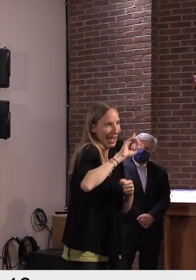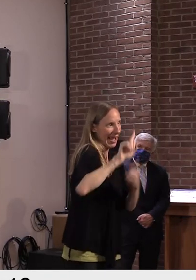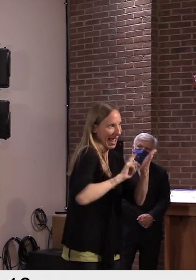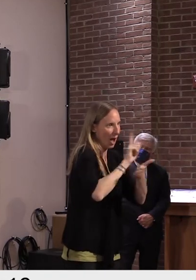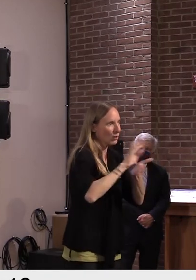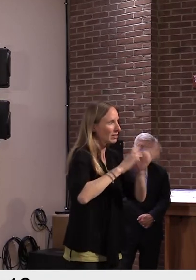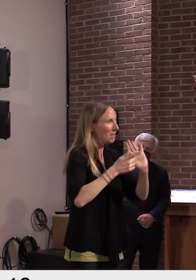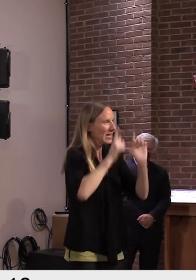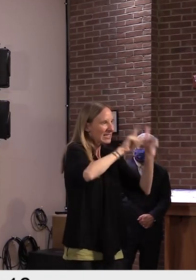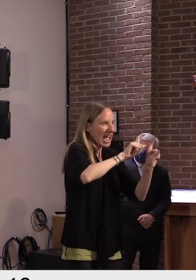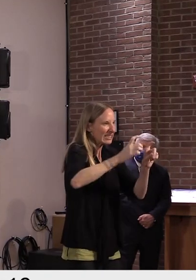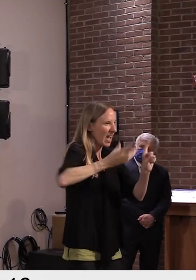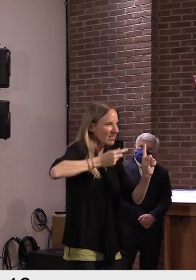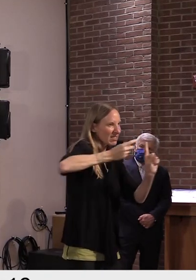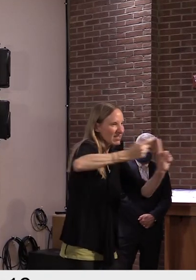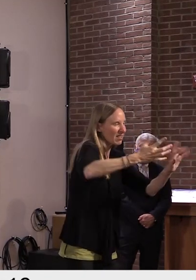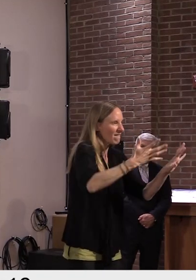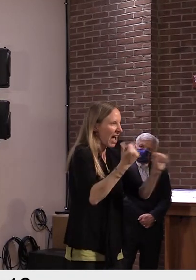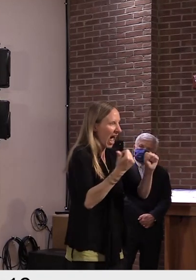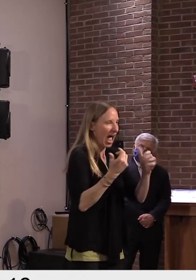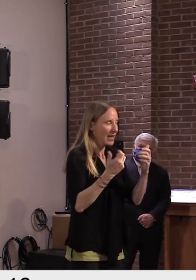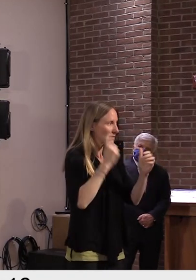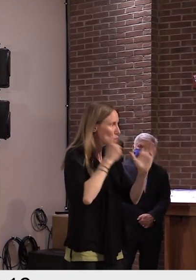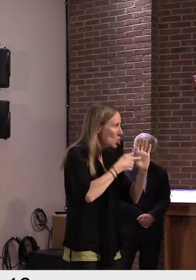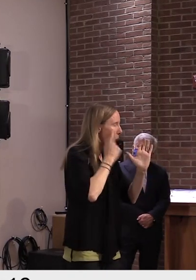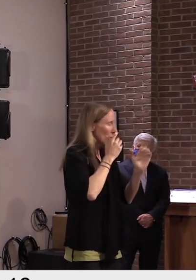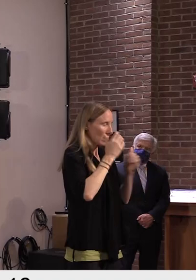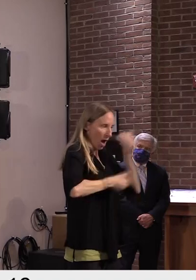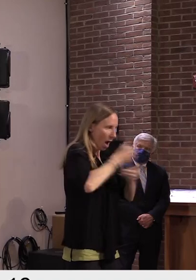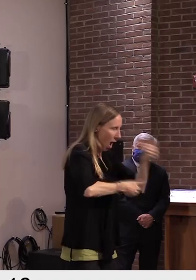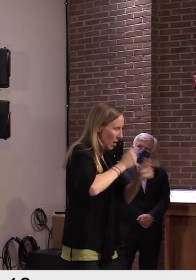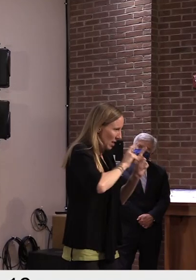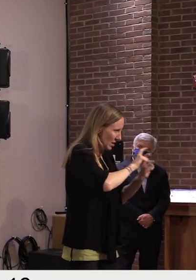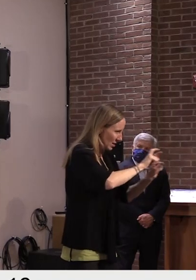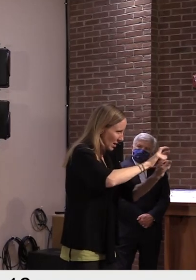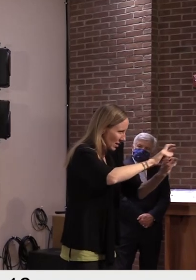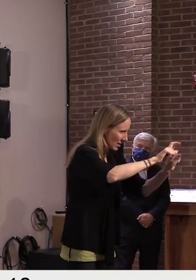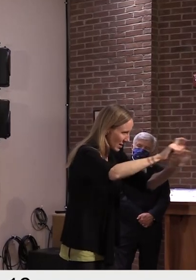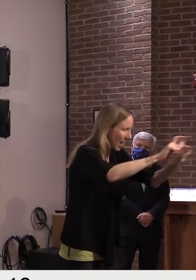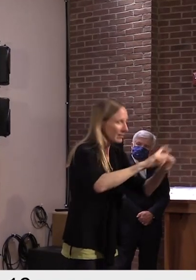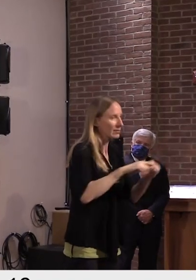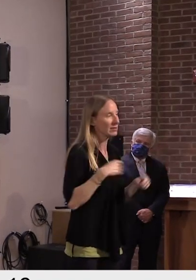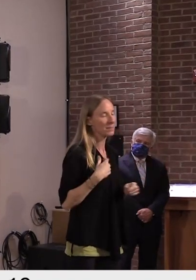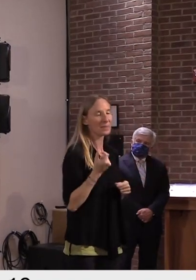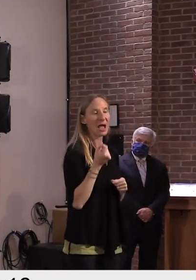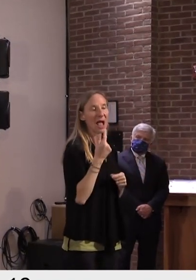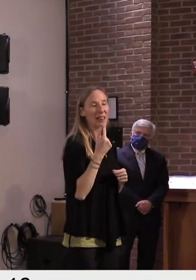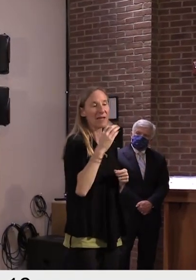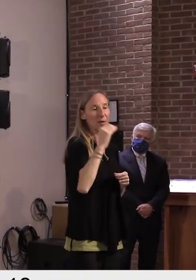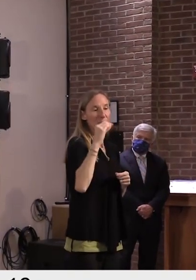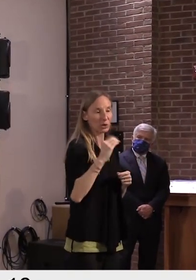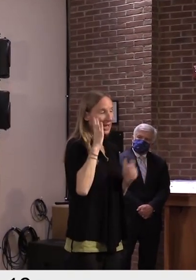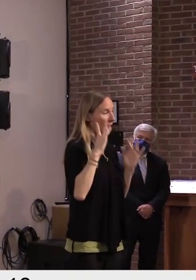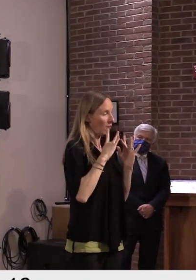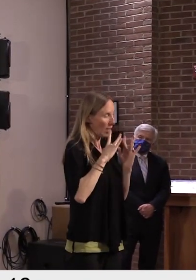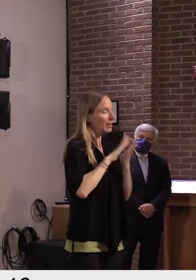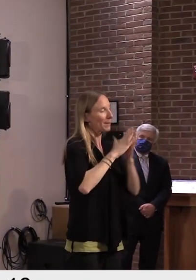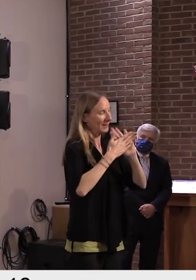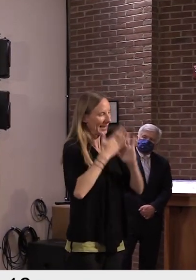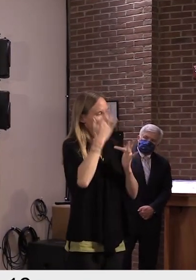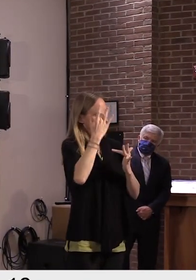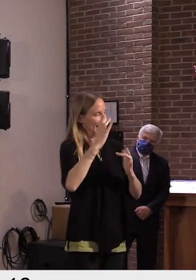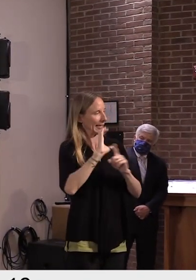Since June 1st, 11% of contacts have gone on to become cases. And in the past two weeks,